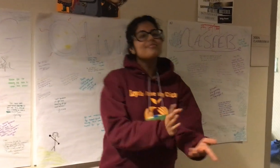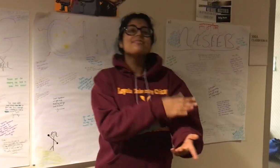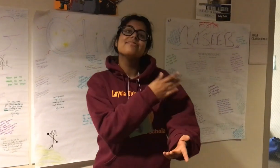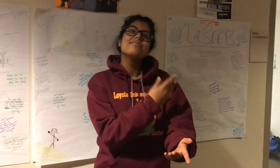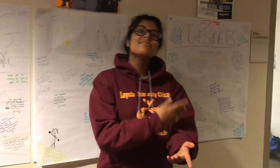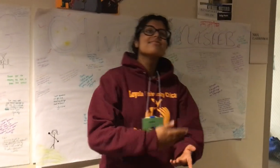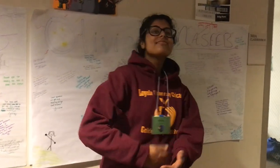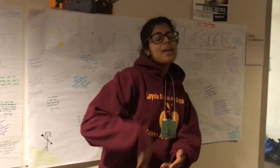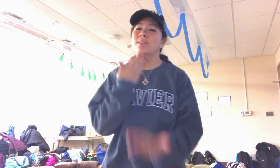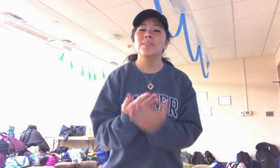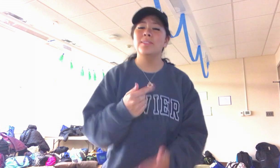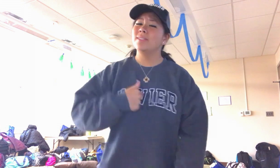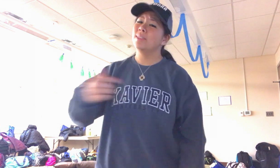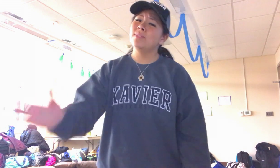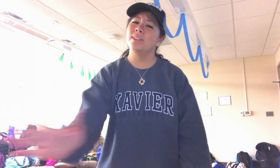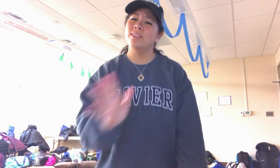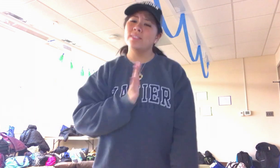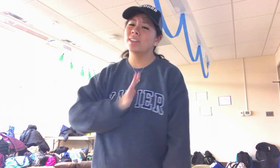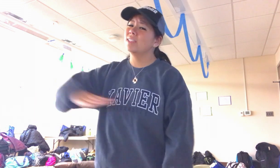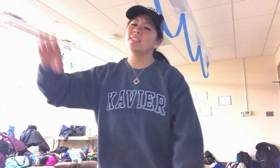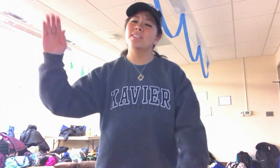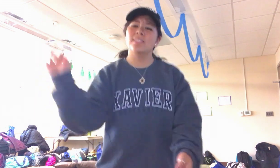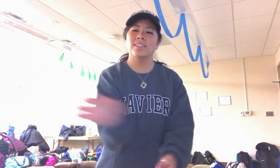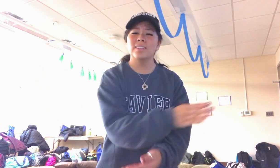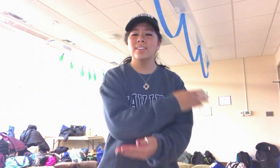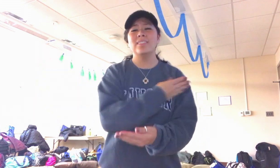song Prove I'm alright song